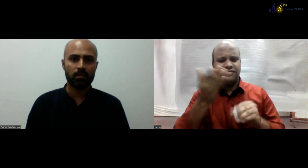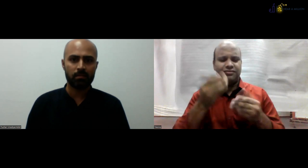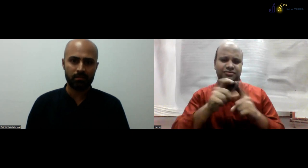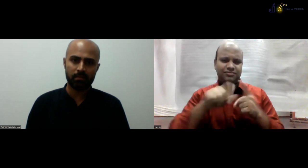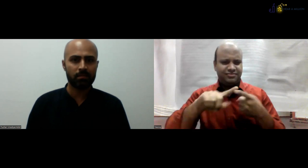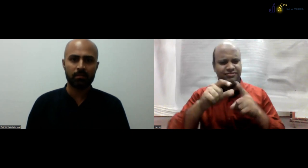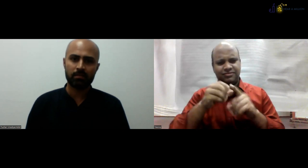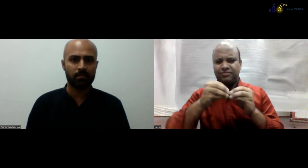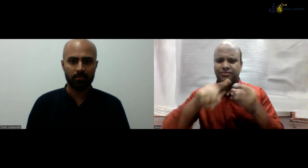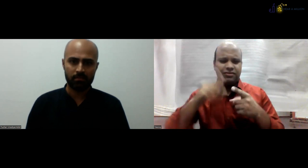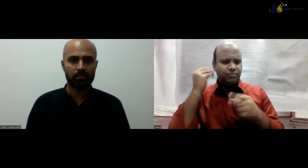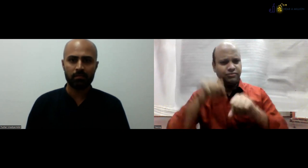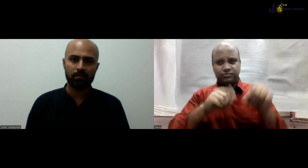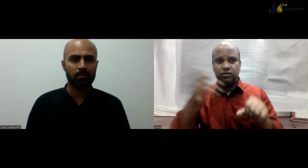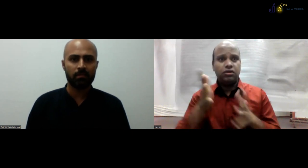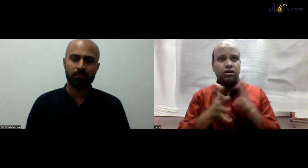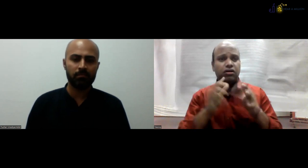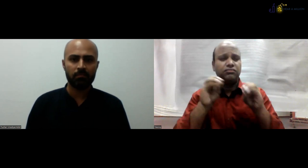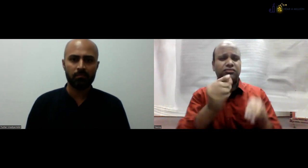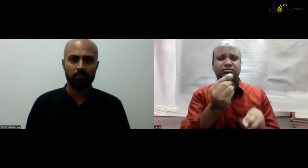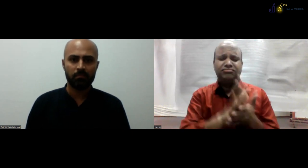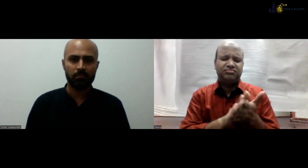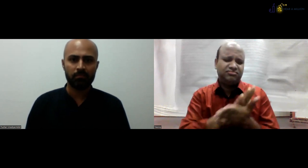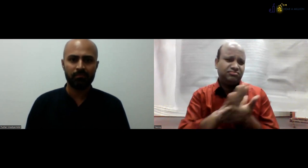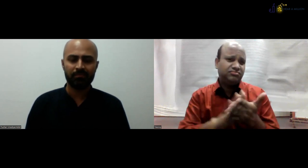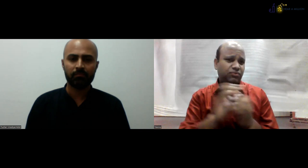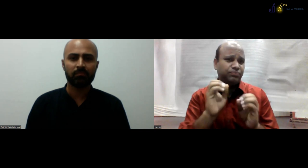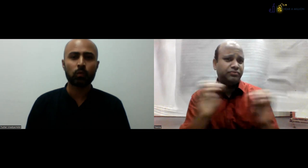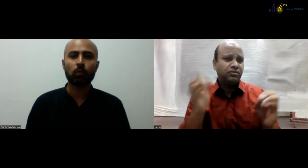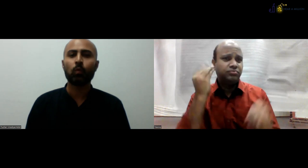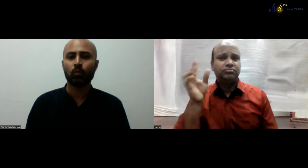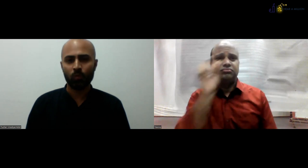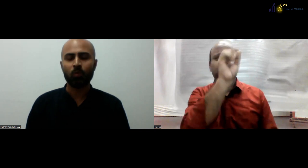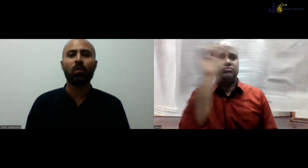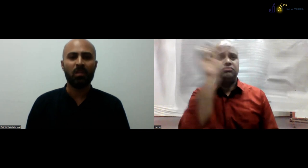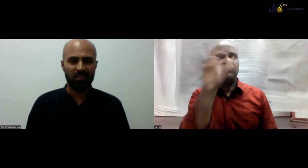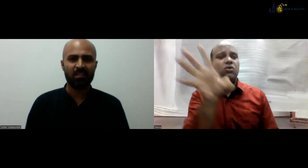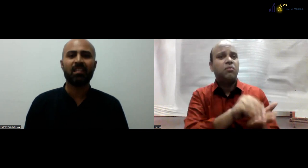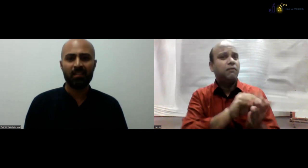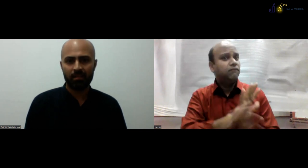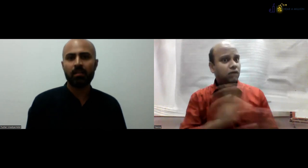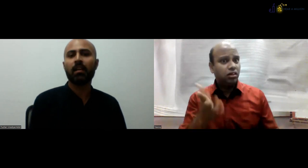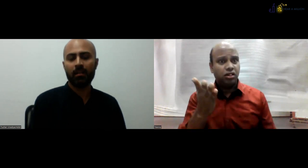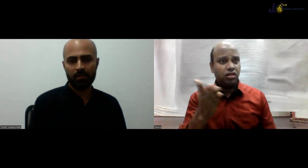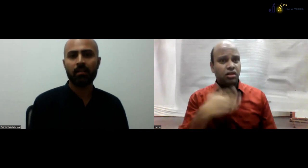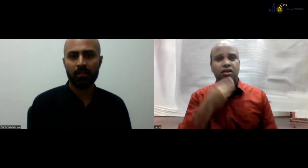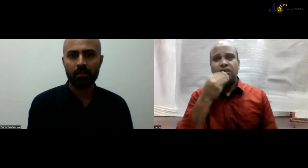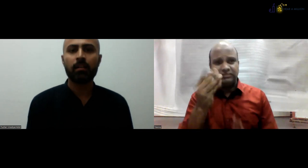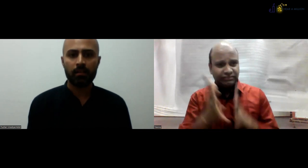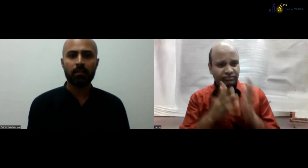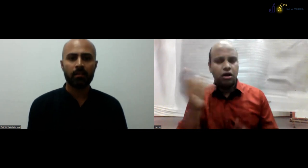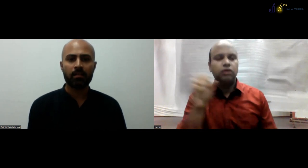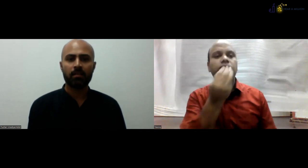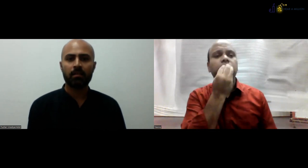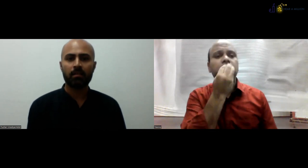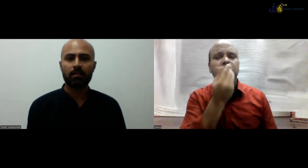NGOs, what I'm seeing, there are hearing people who have done D.Ed. and B.Ed. and B they don't know the sign language, you know, and